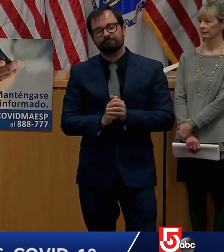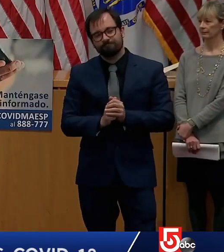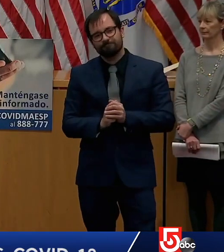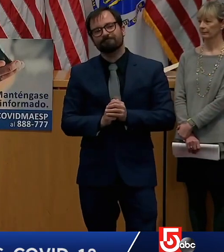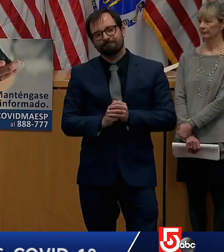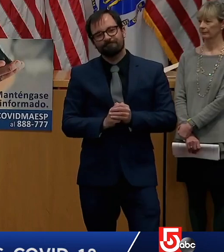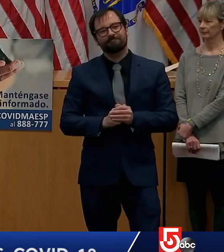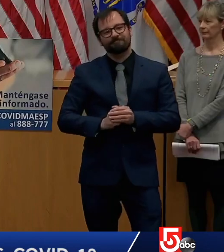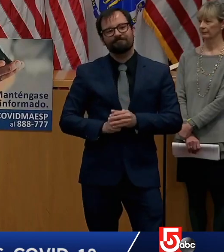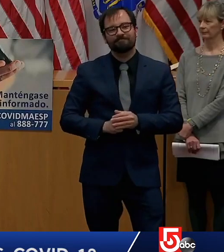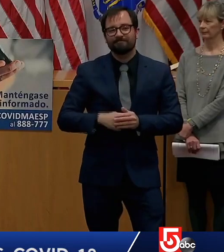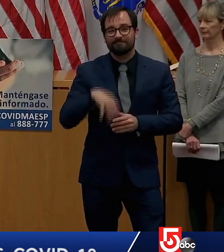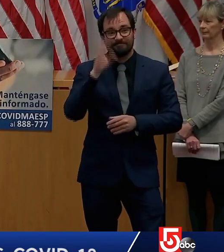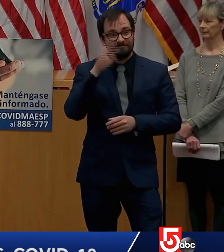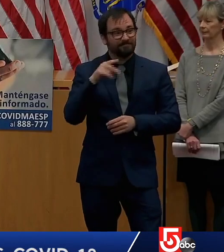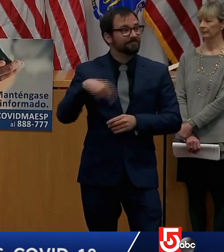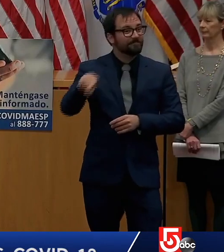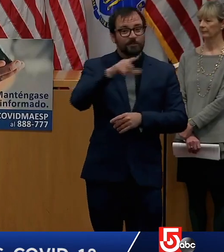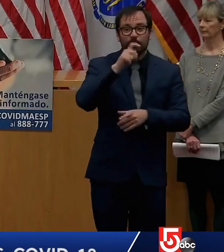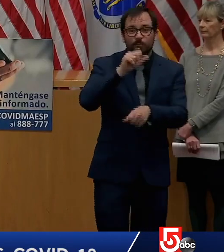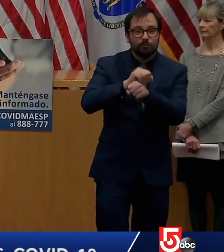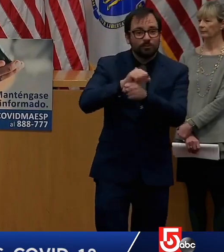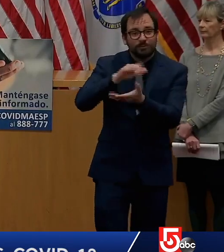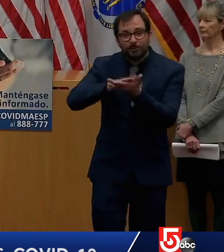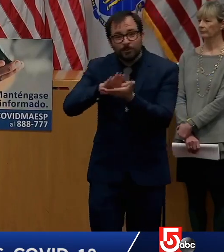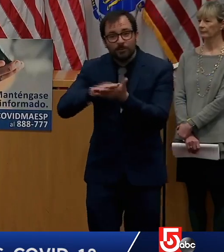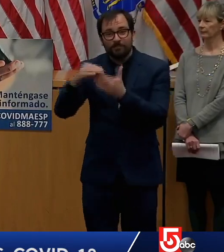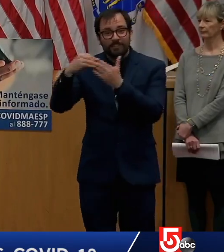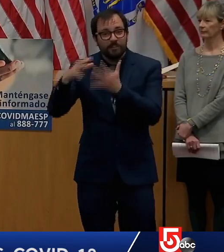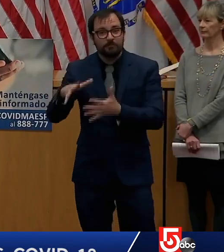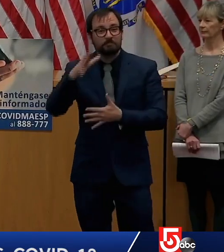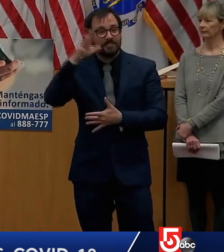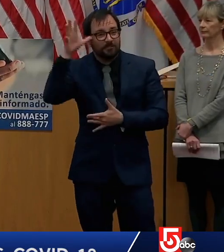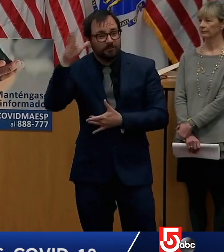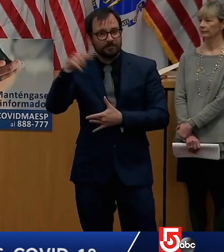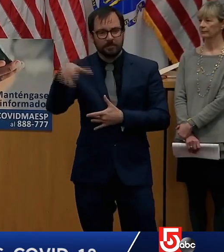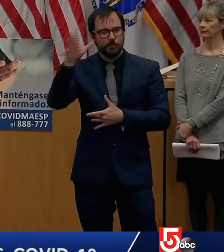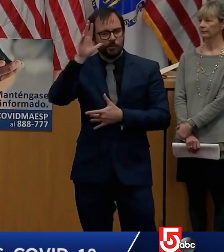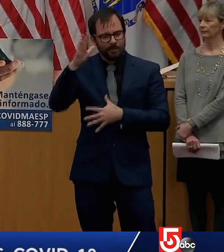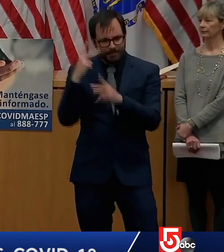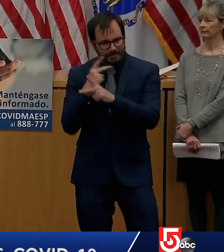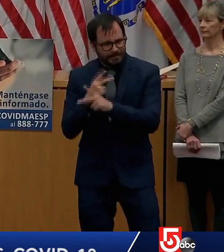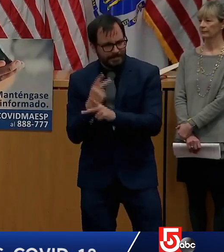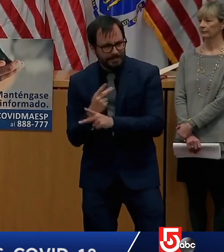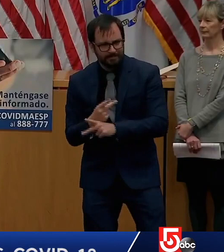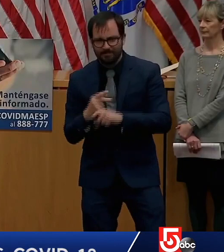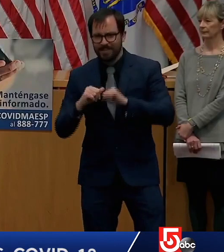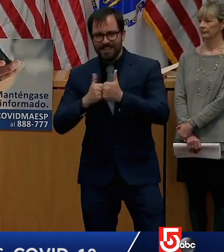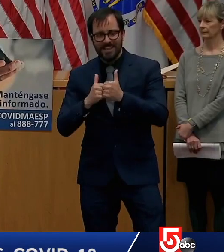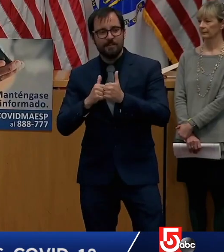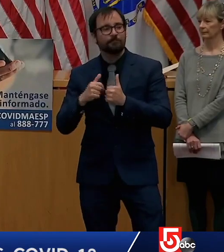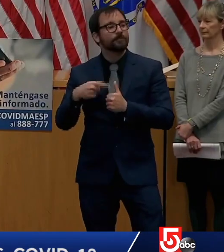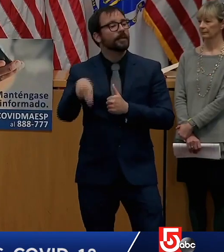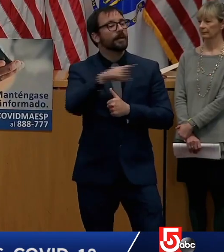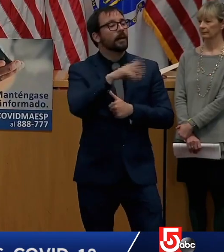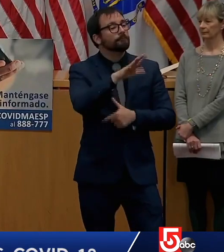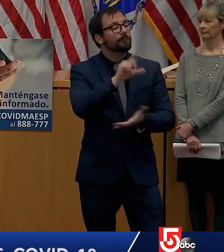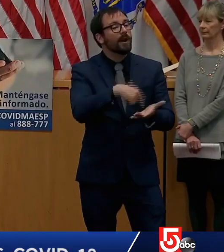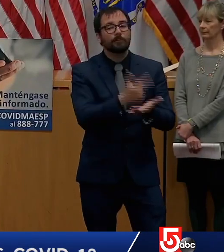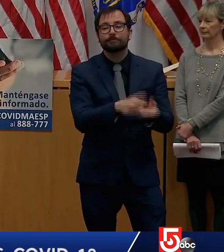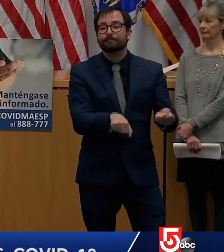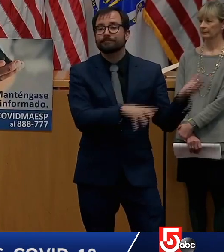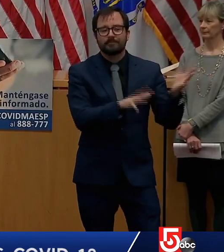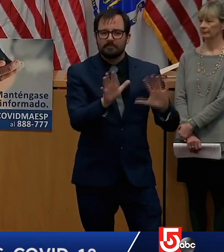parents will make sure that the milestone that you've achieved will be celebrated and will be honored i wish to also thank